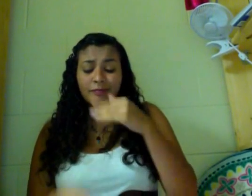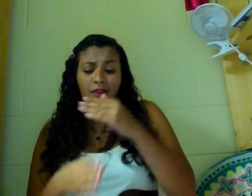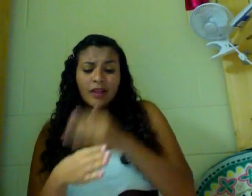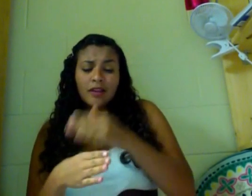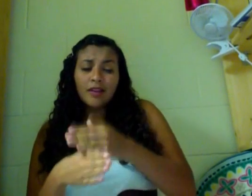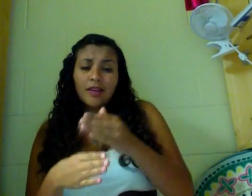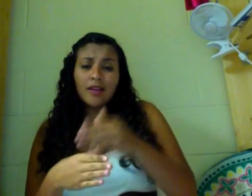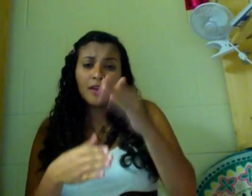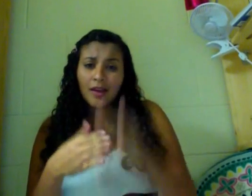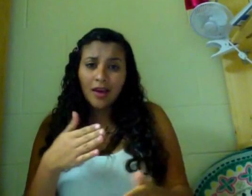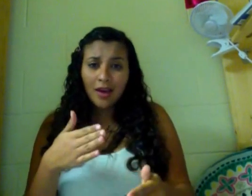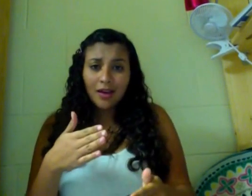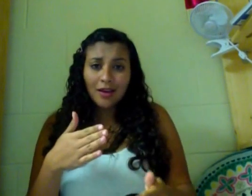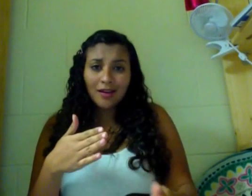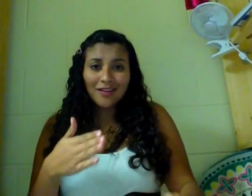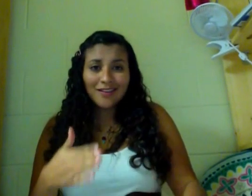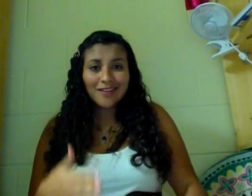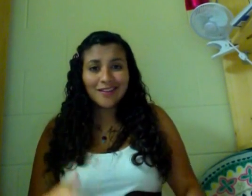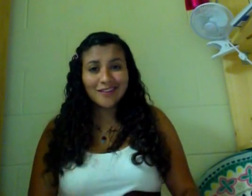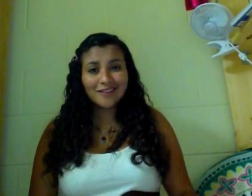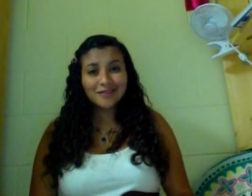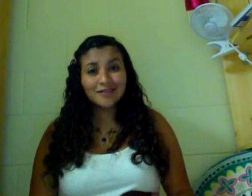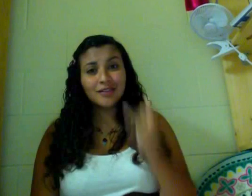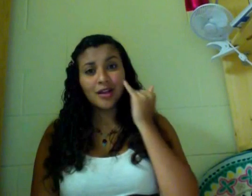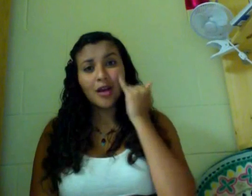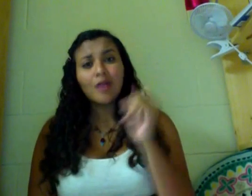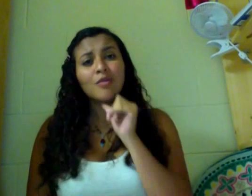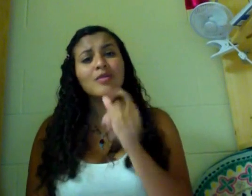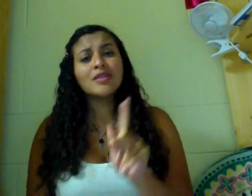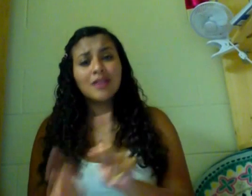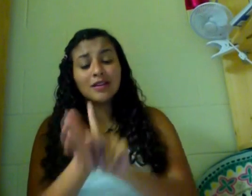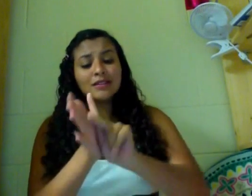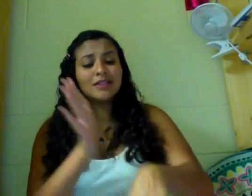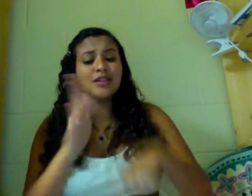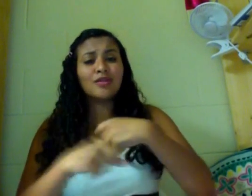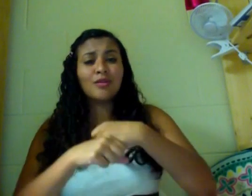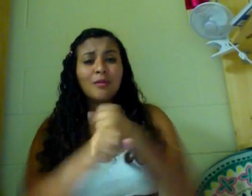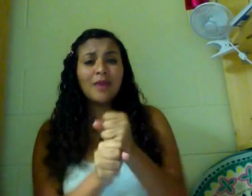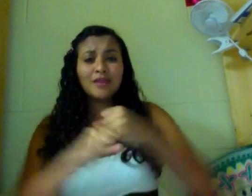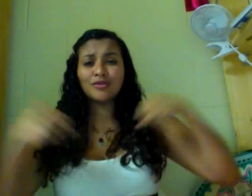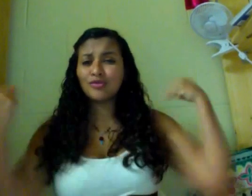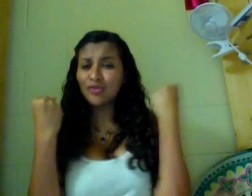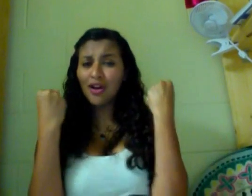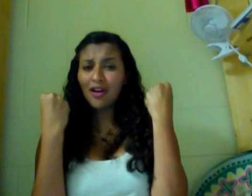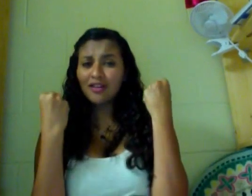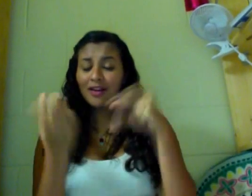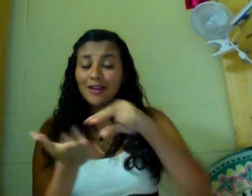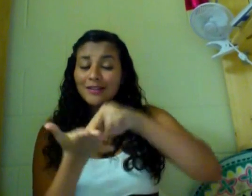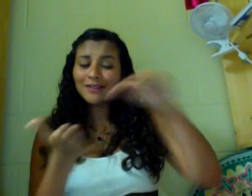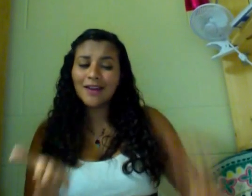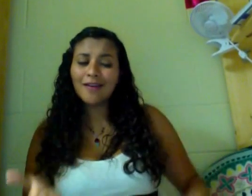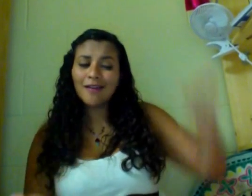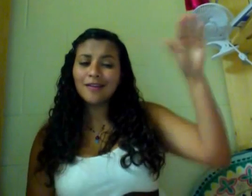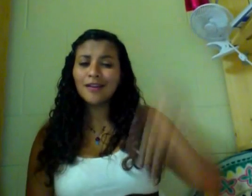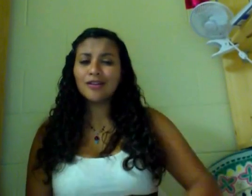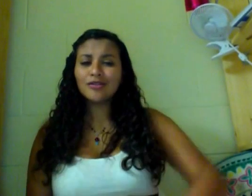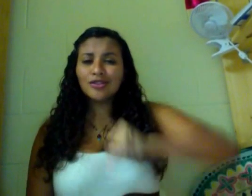In the end What doesn't kill you makes you stronger, stand a little